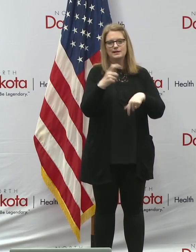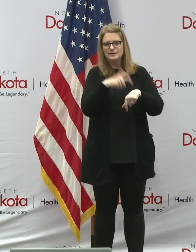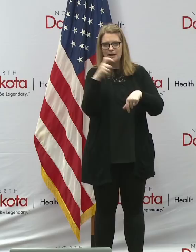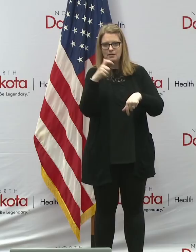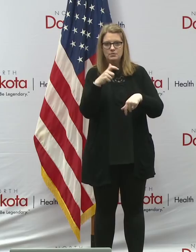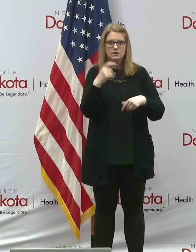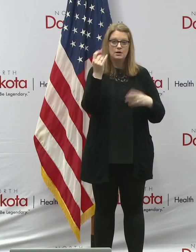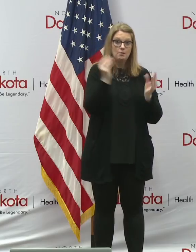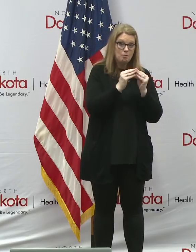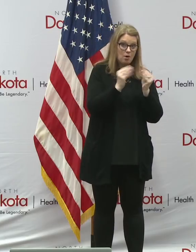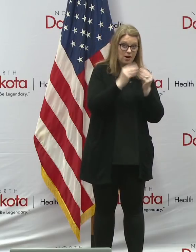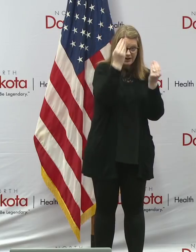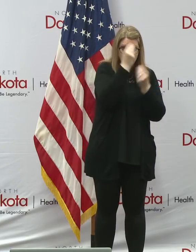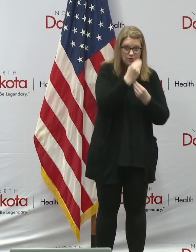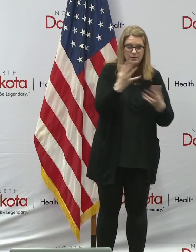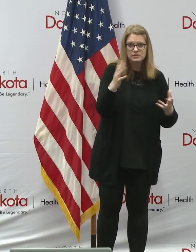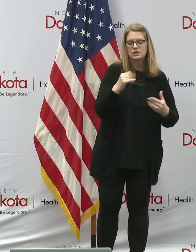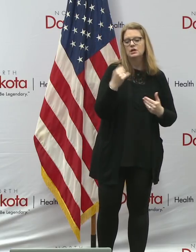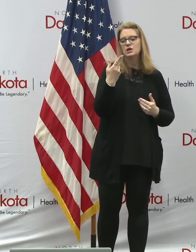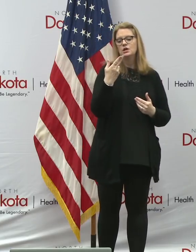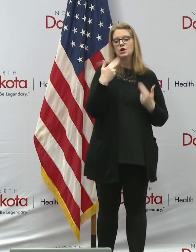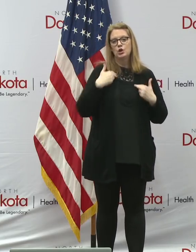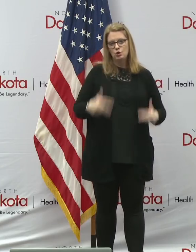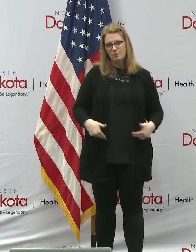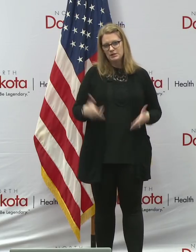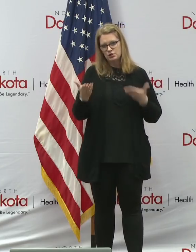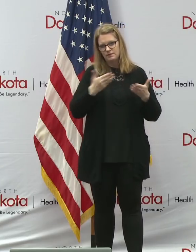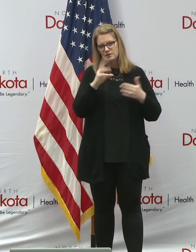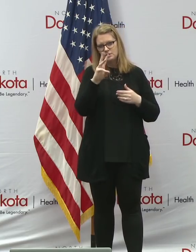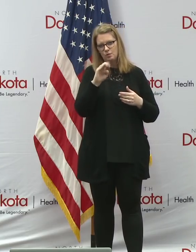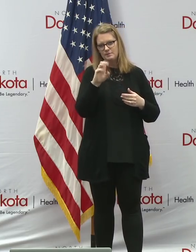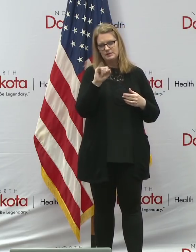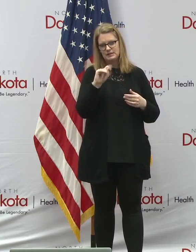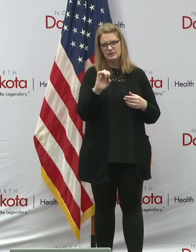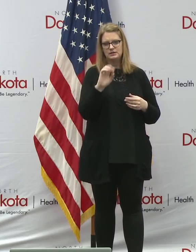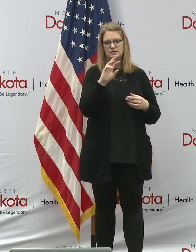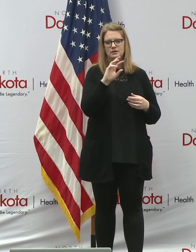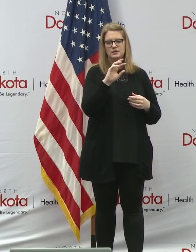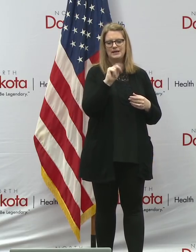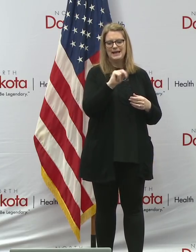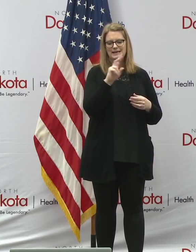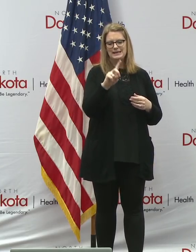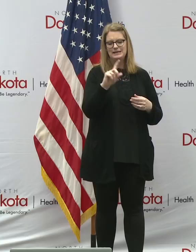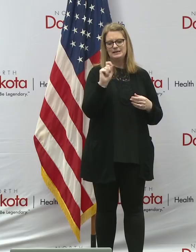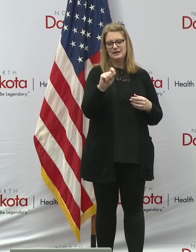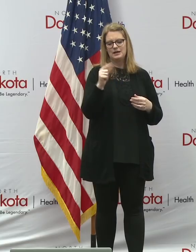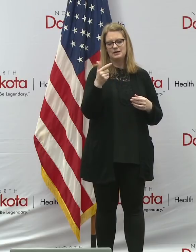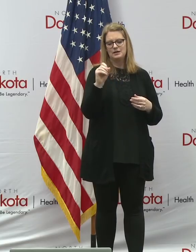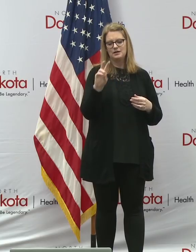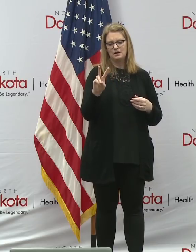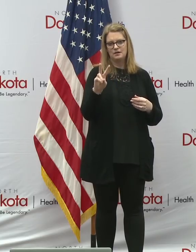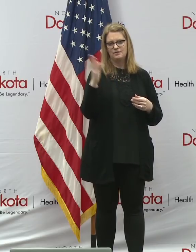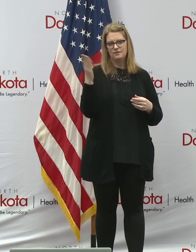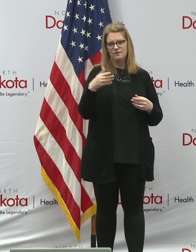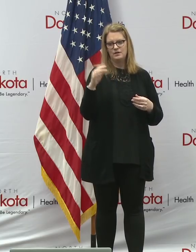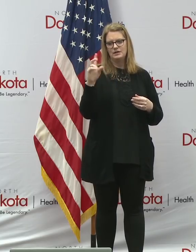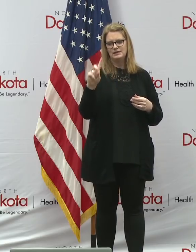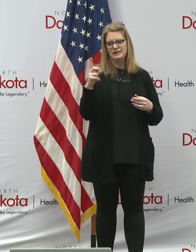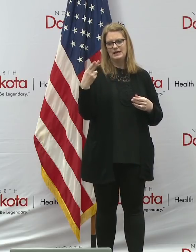information, you can go to the human services website at, uh, www.nd.gov forward slash